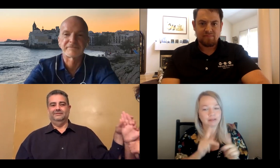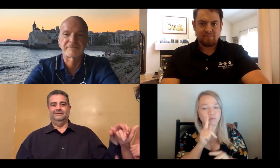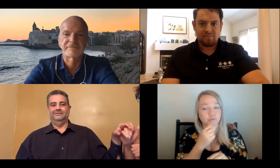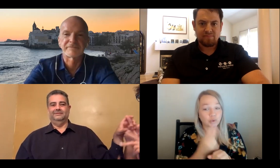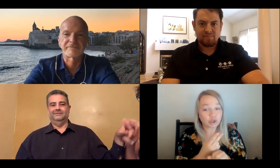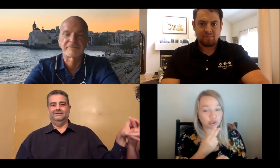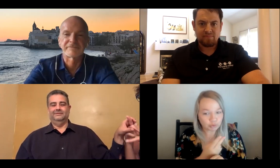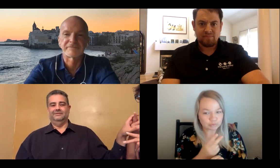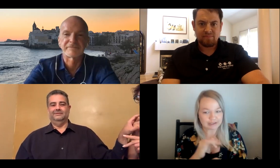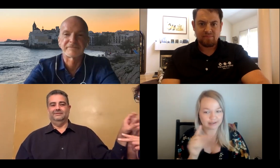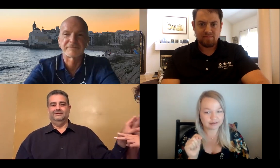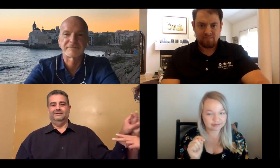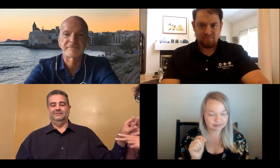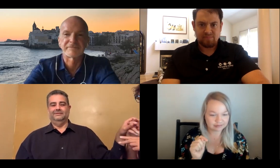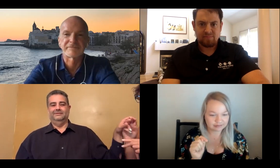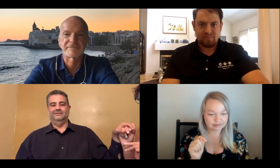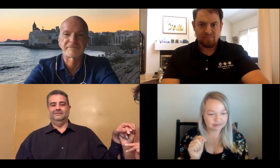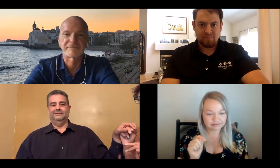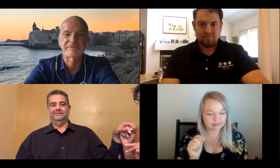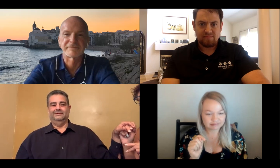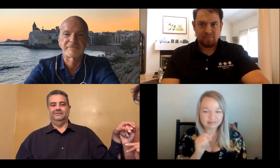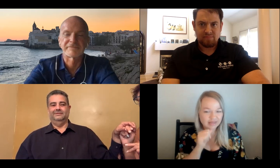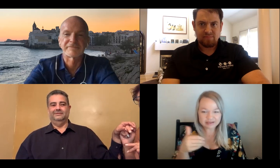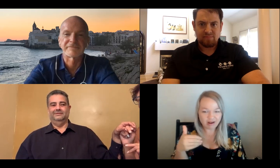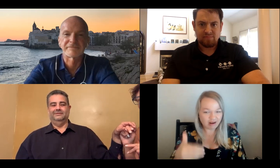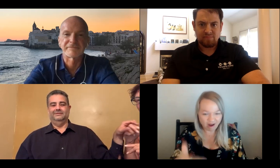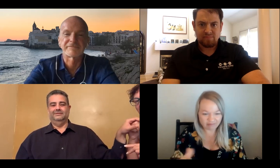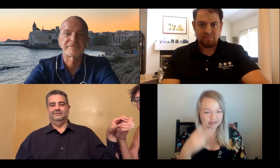is that it's made by the people who use it.